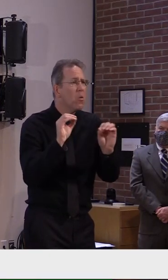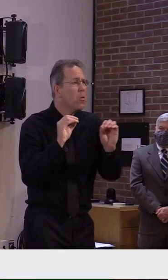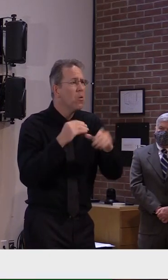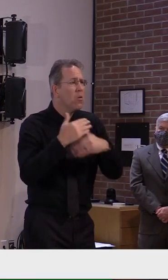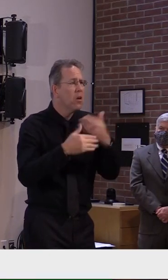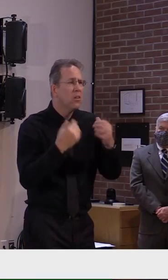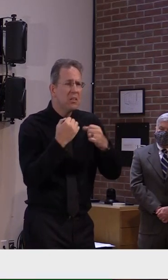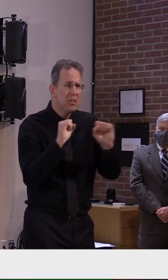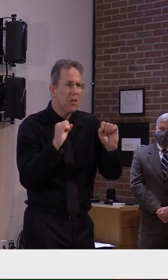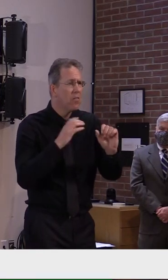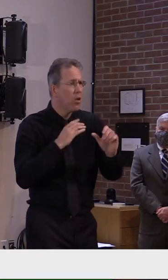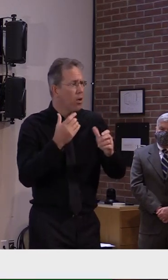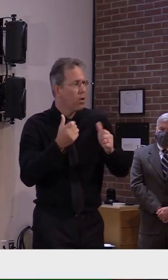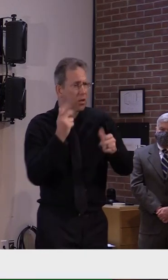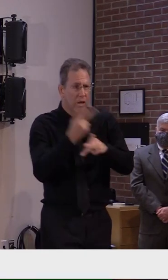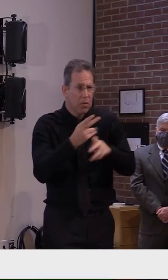message.